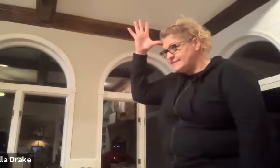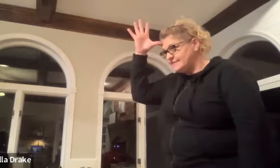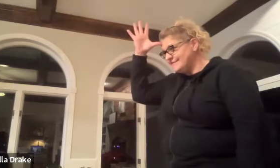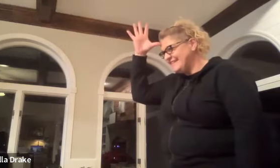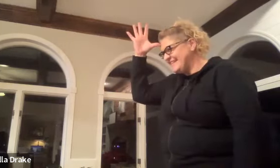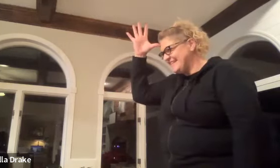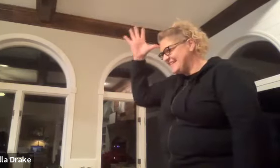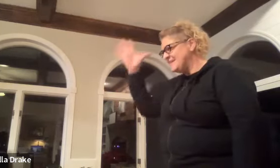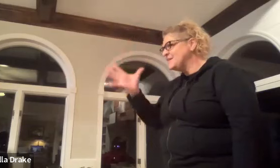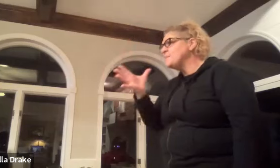mom